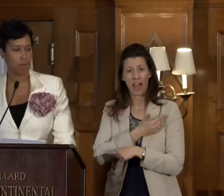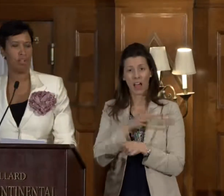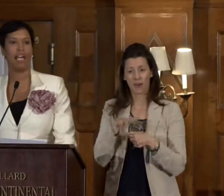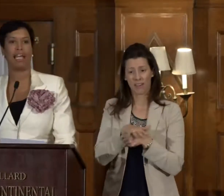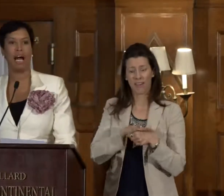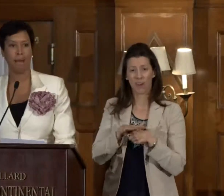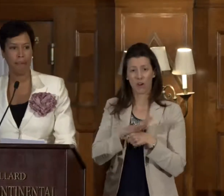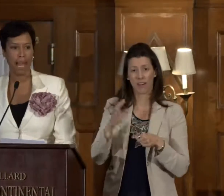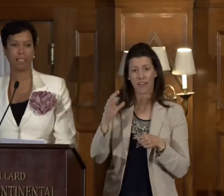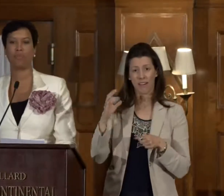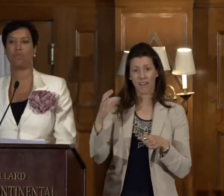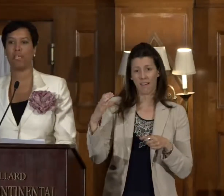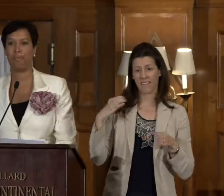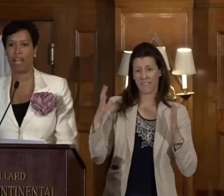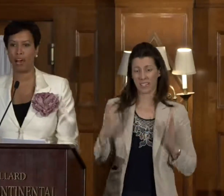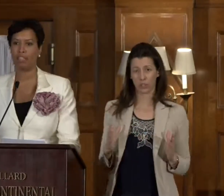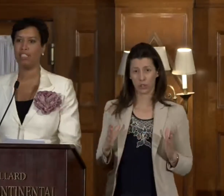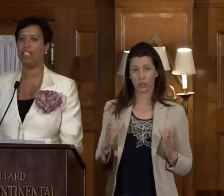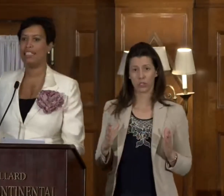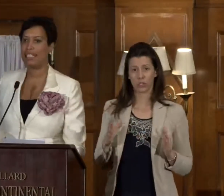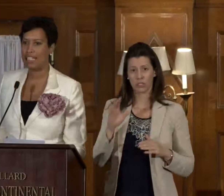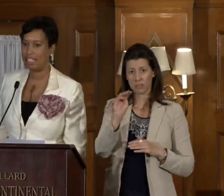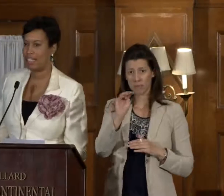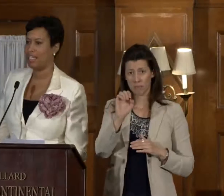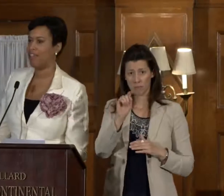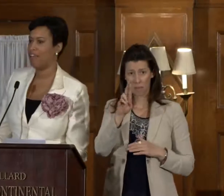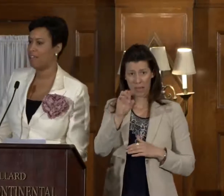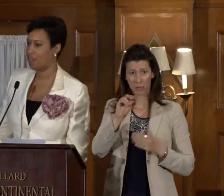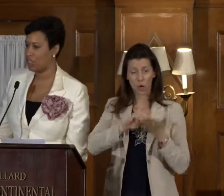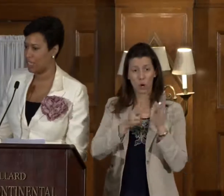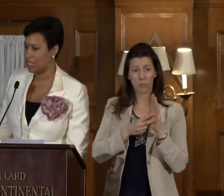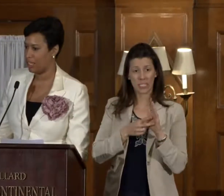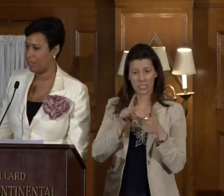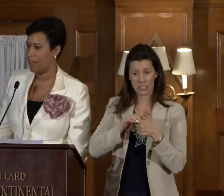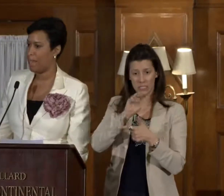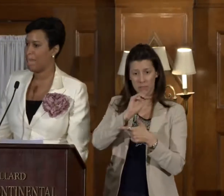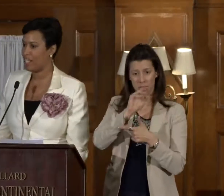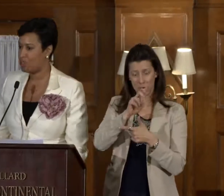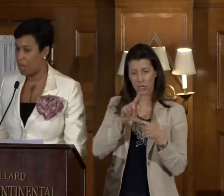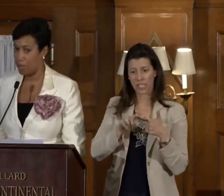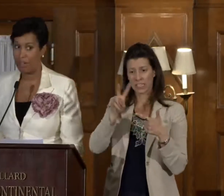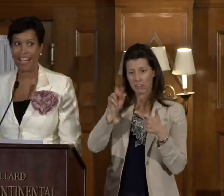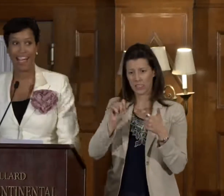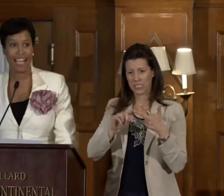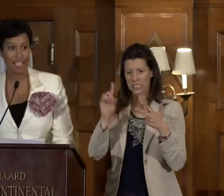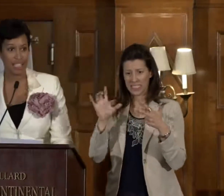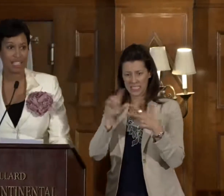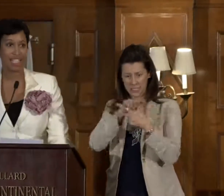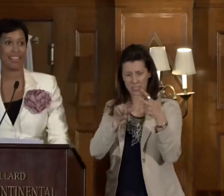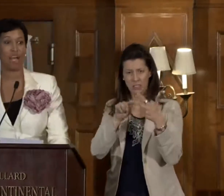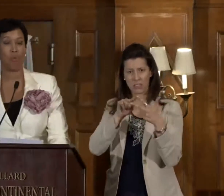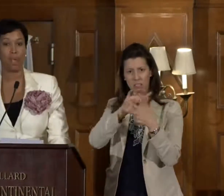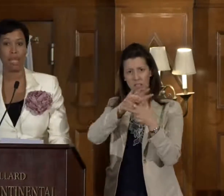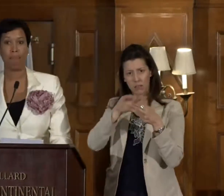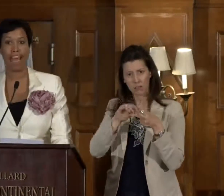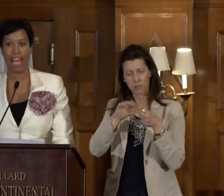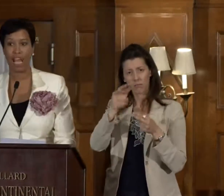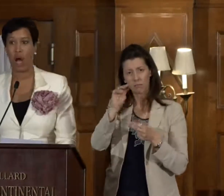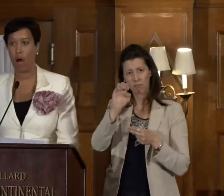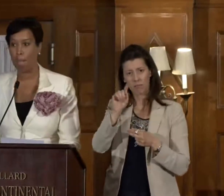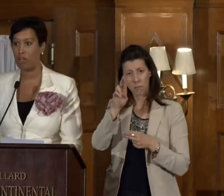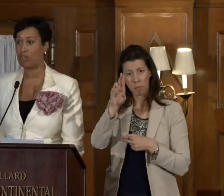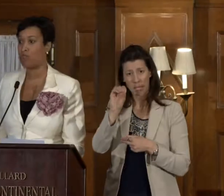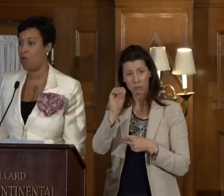Metro, a compact between Maryland, D.C., and Virginia. Metro, an agency that we